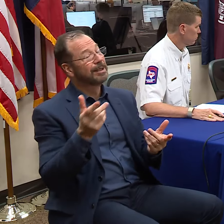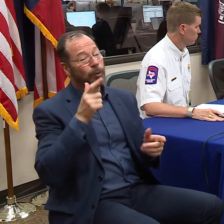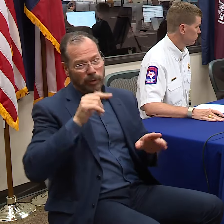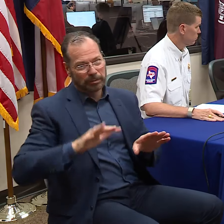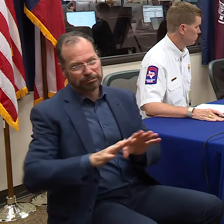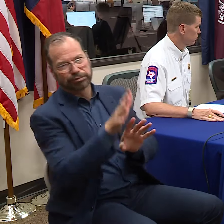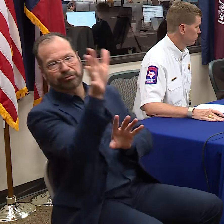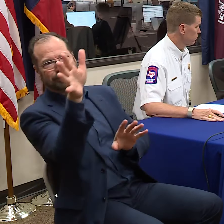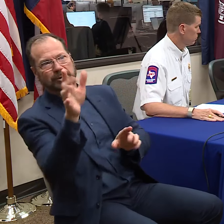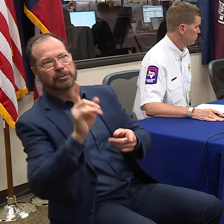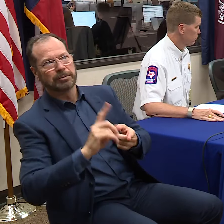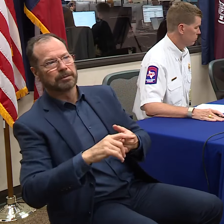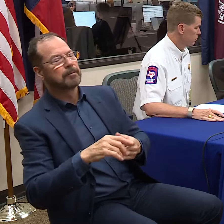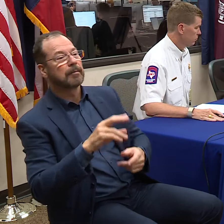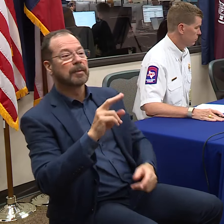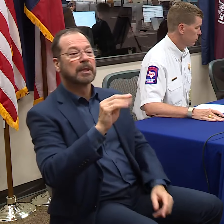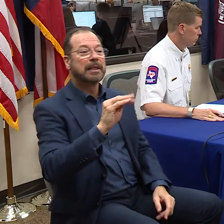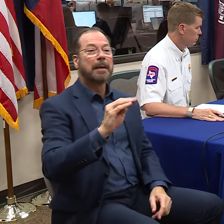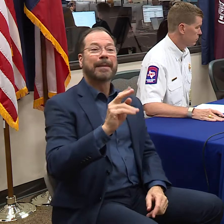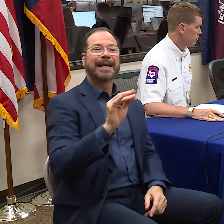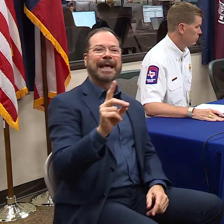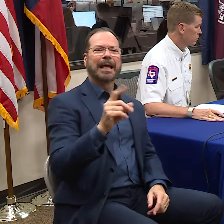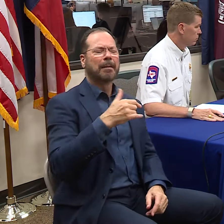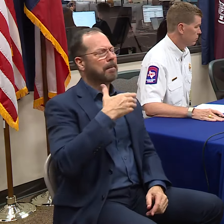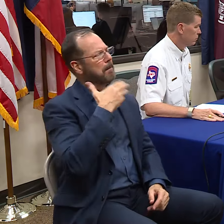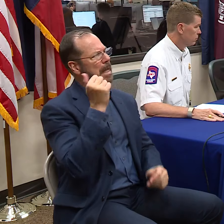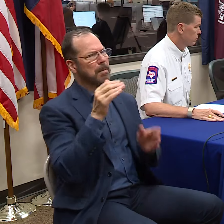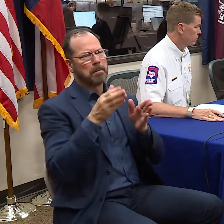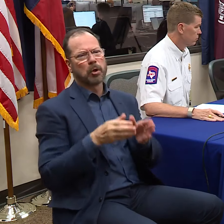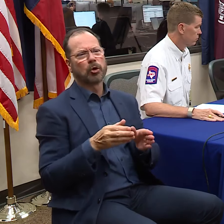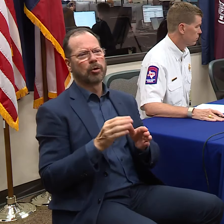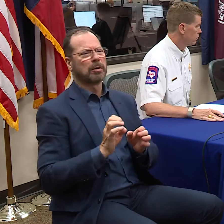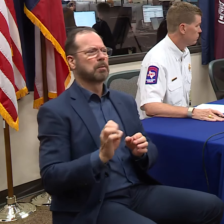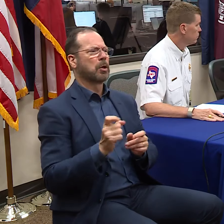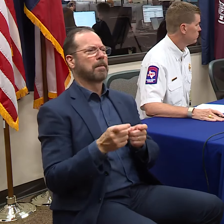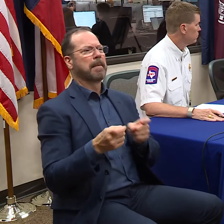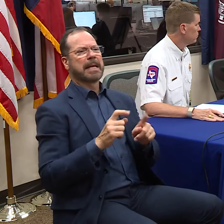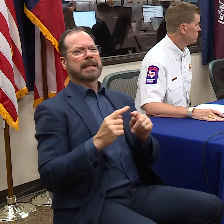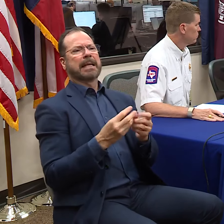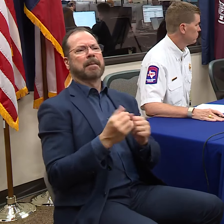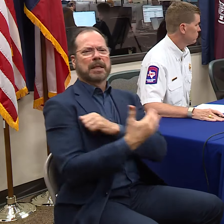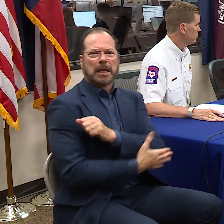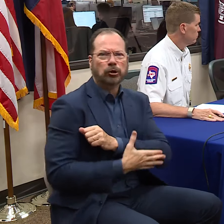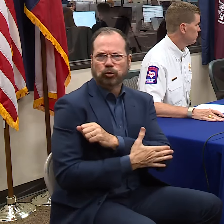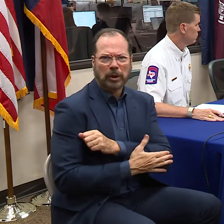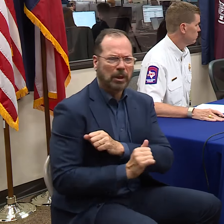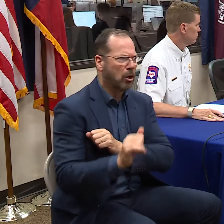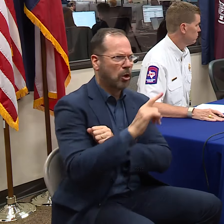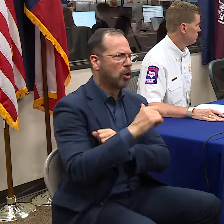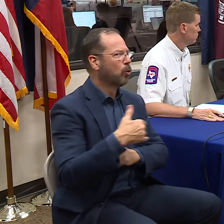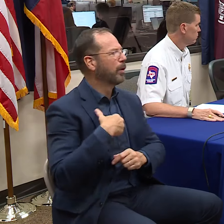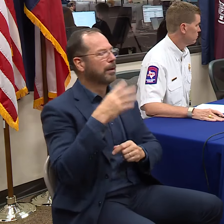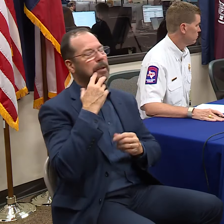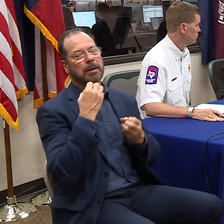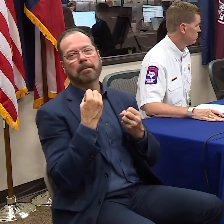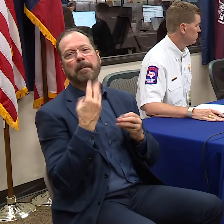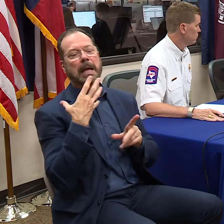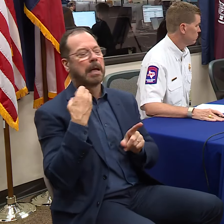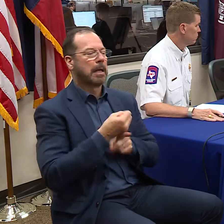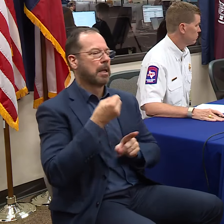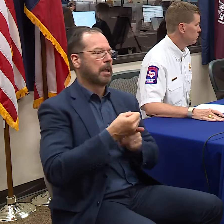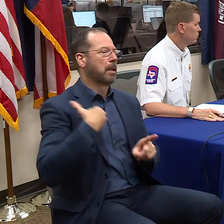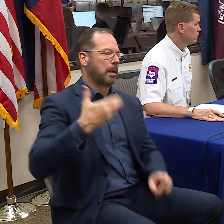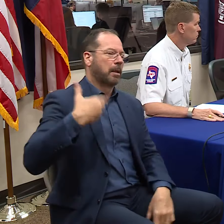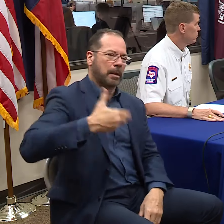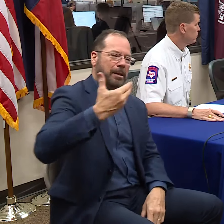that way. NimKit is the best in the country. We have the best emergency management team in the country. We have been through so many storms in Texas,